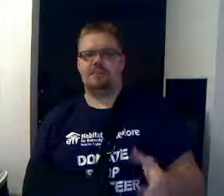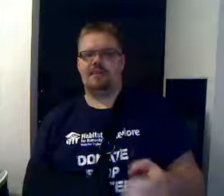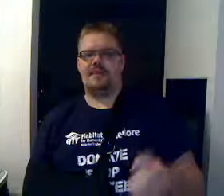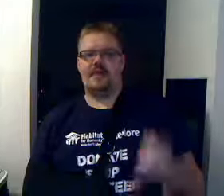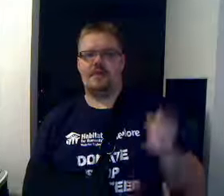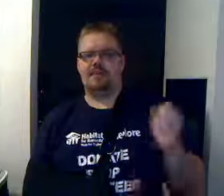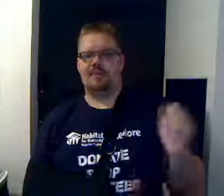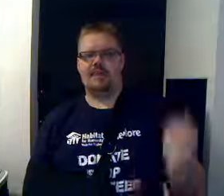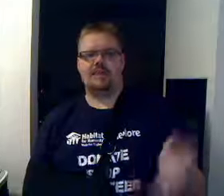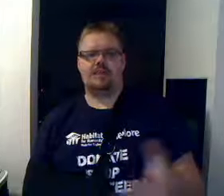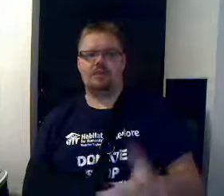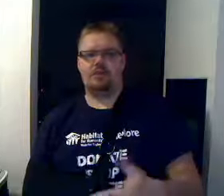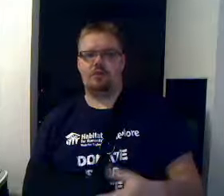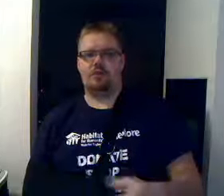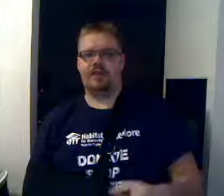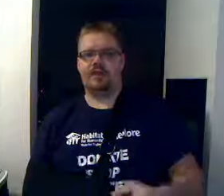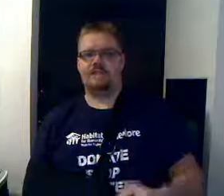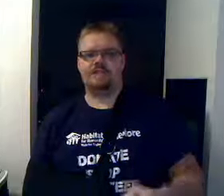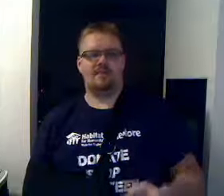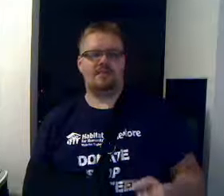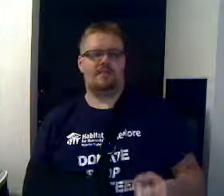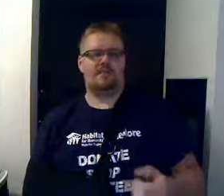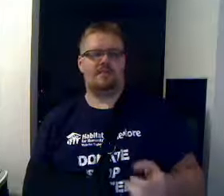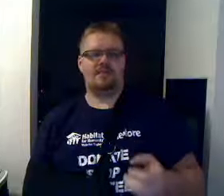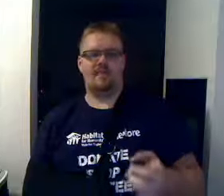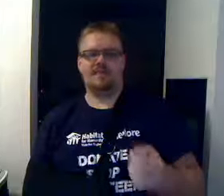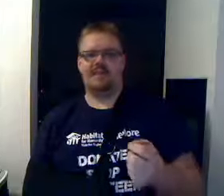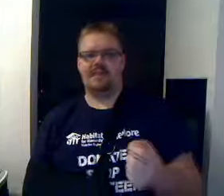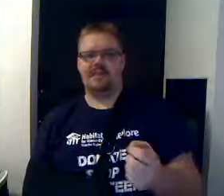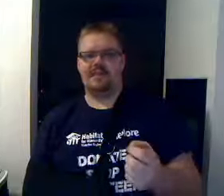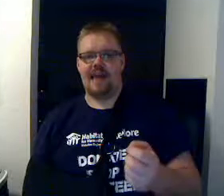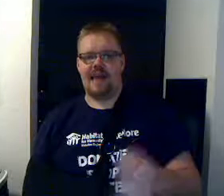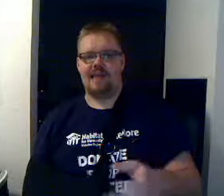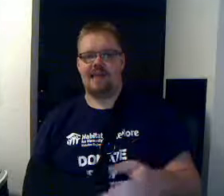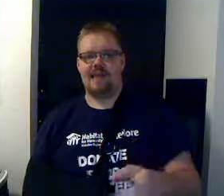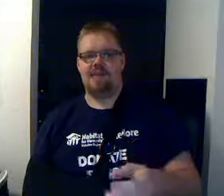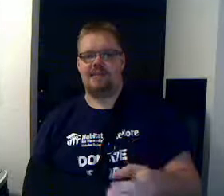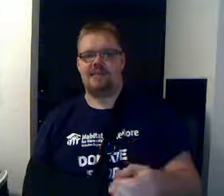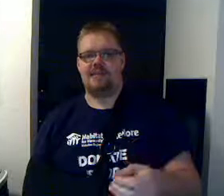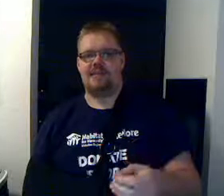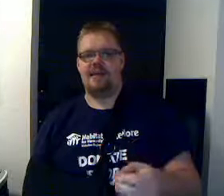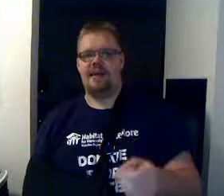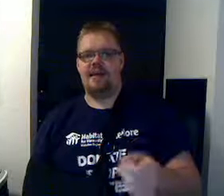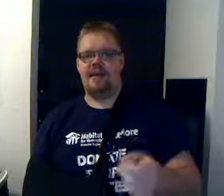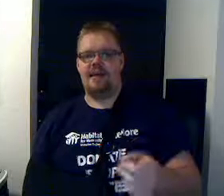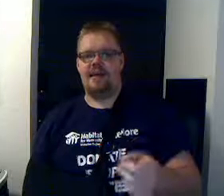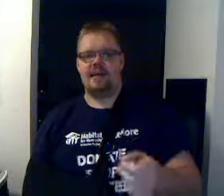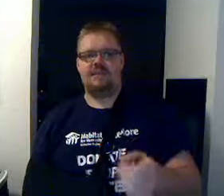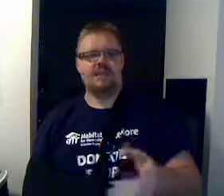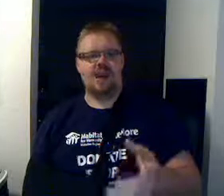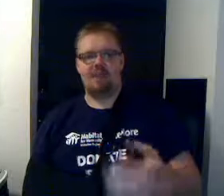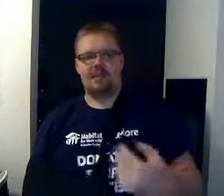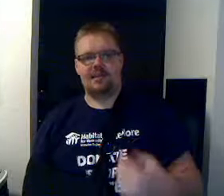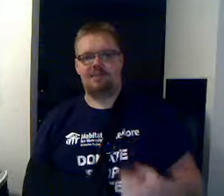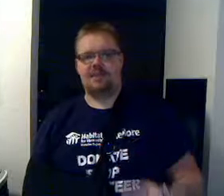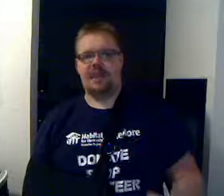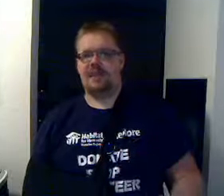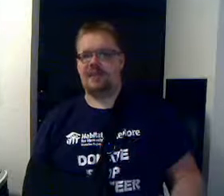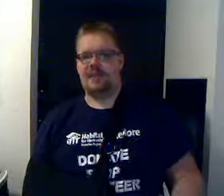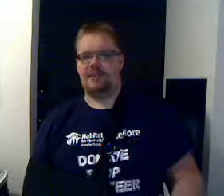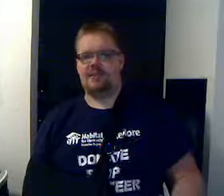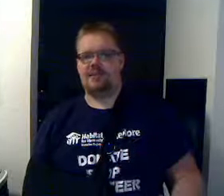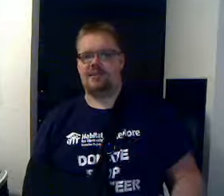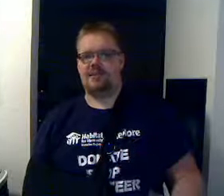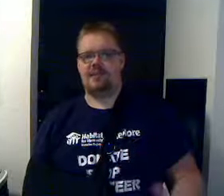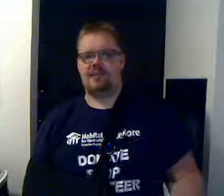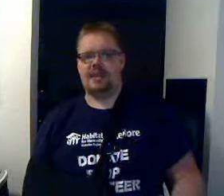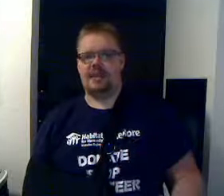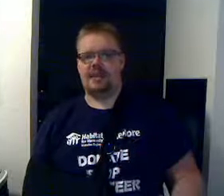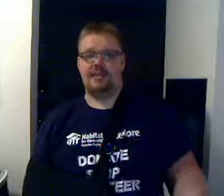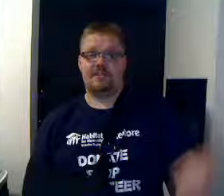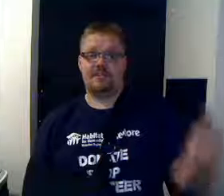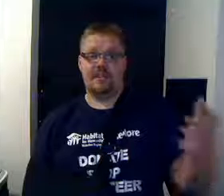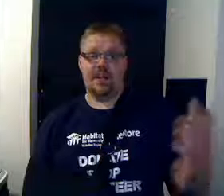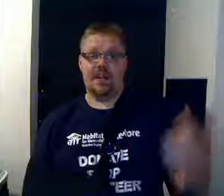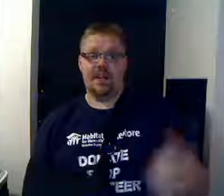went down in a blaze of glory, which means that character is not one his main character is going to meet, because he's dead.